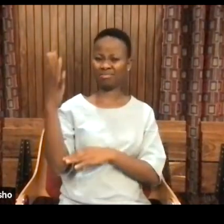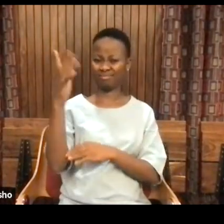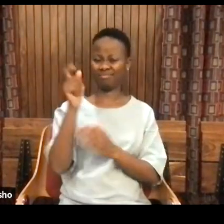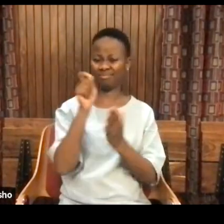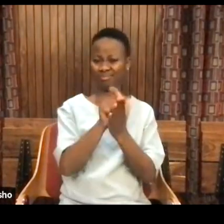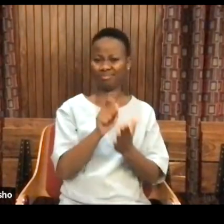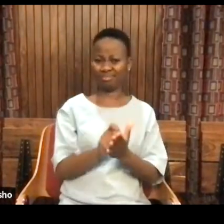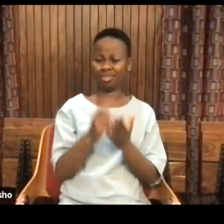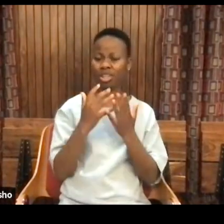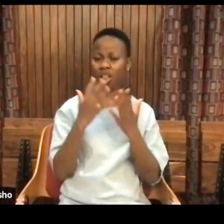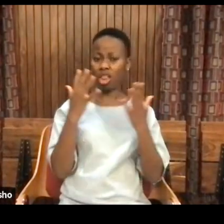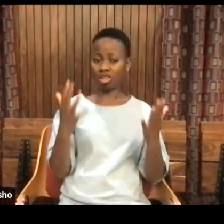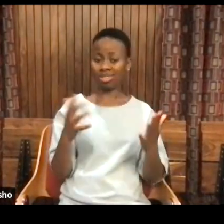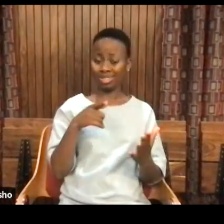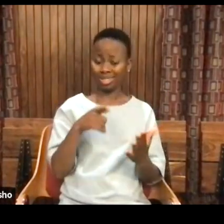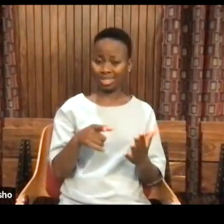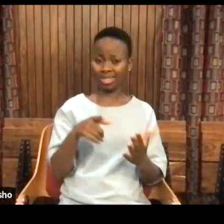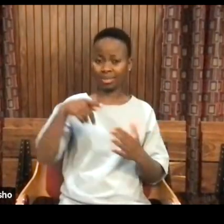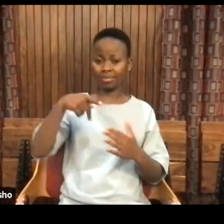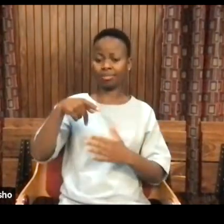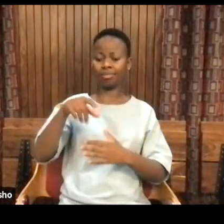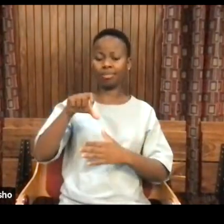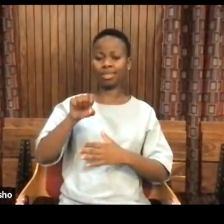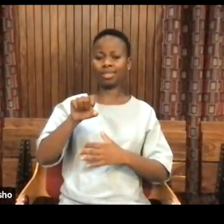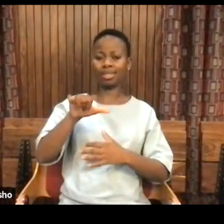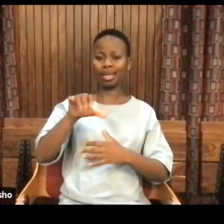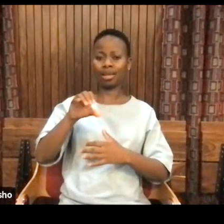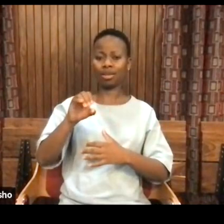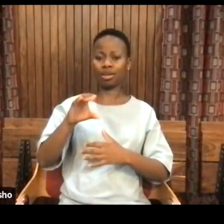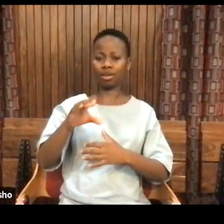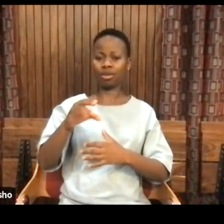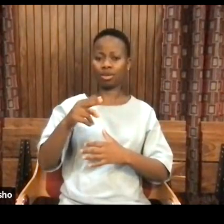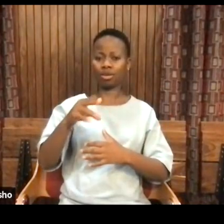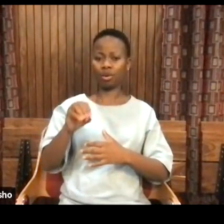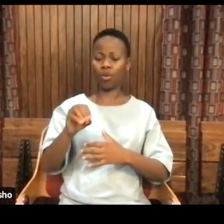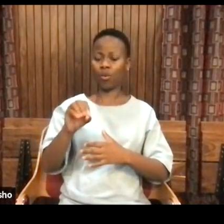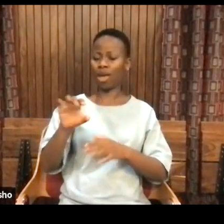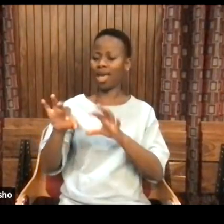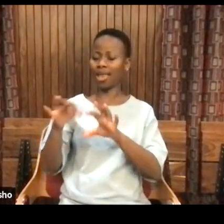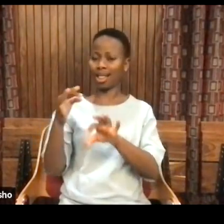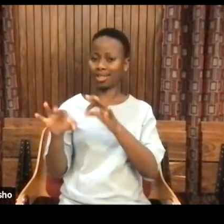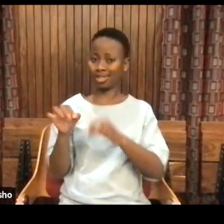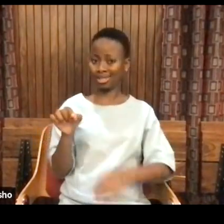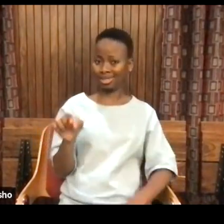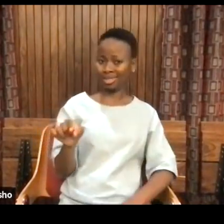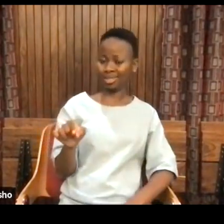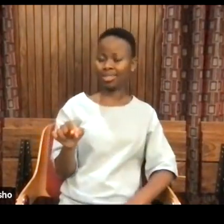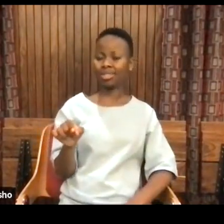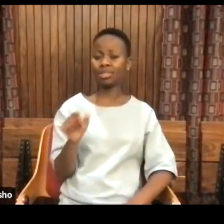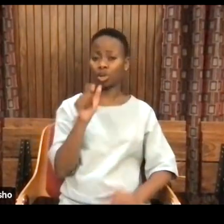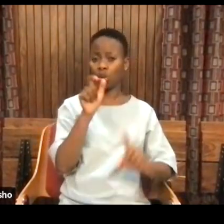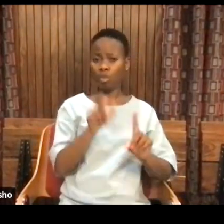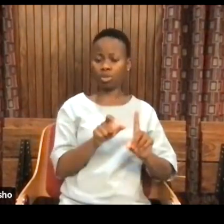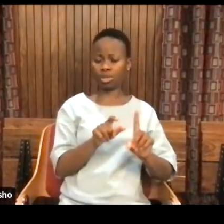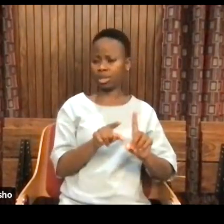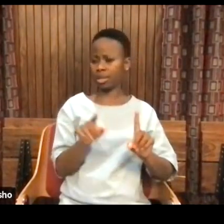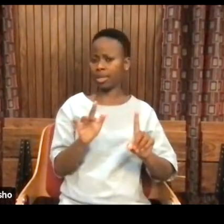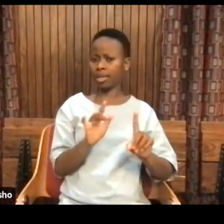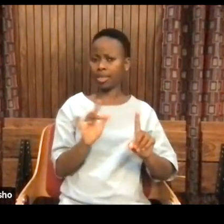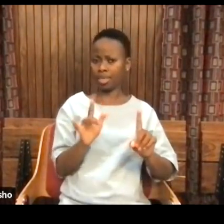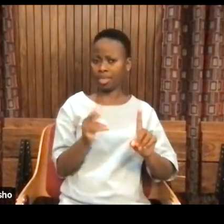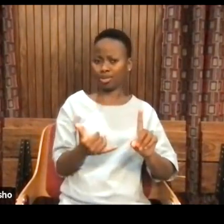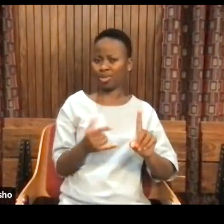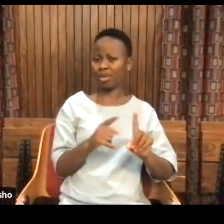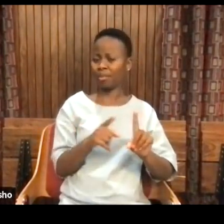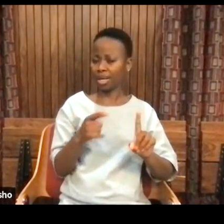it's in psychoanalysis. And Barnaby Barrett is in here, but if you were here, it would have been wonderful to hear what he had to say about this.